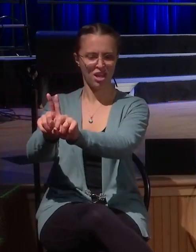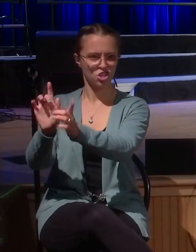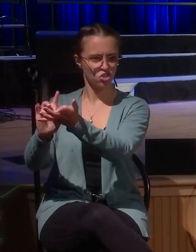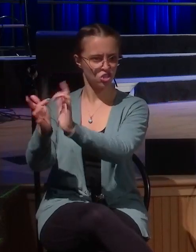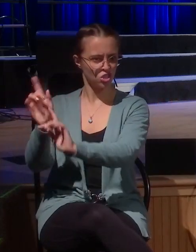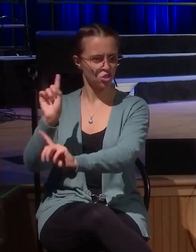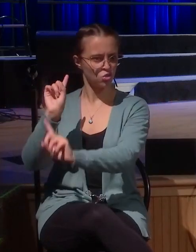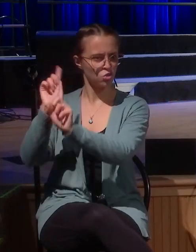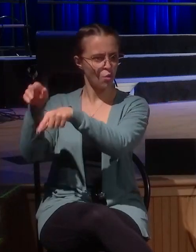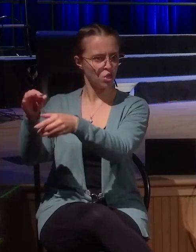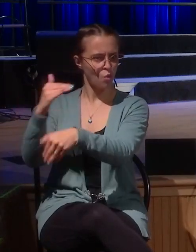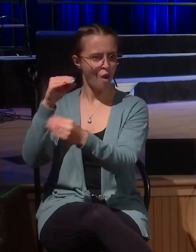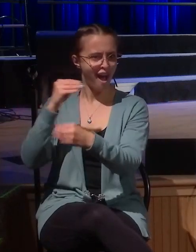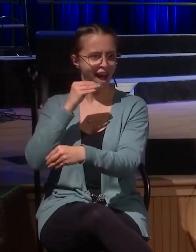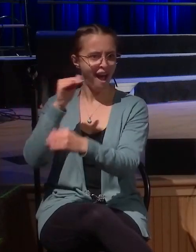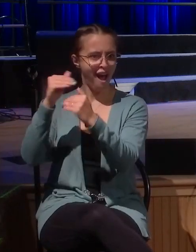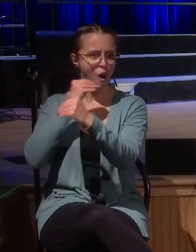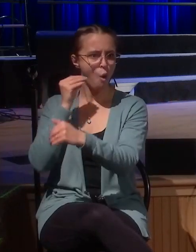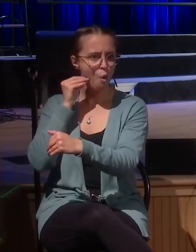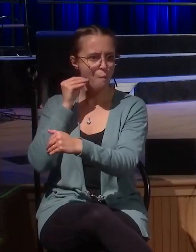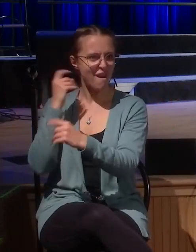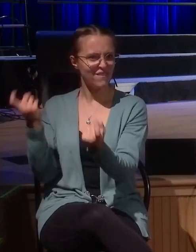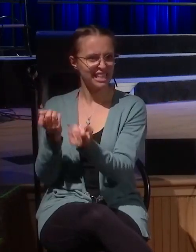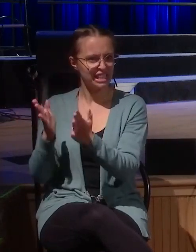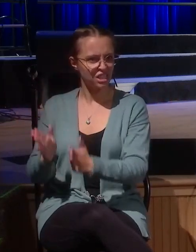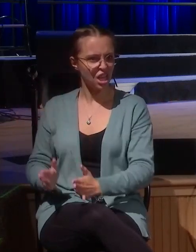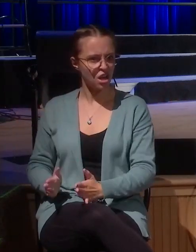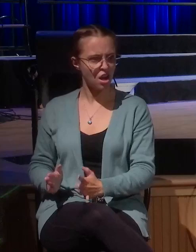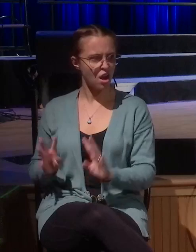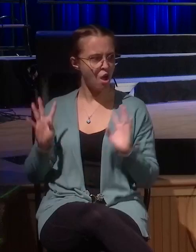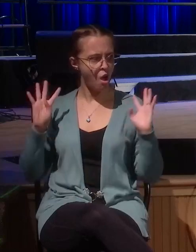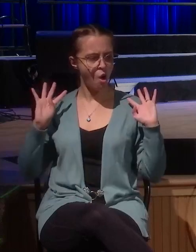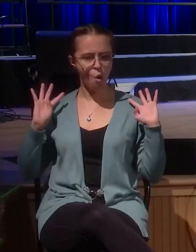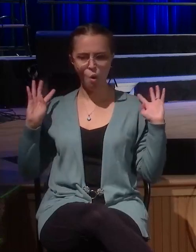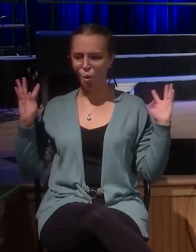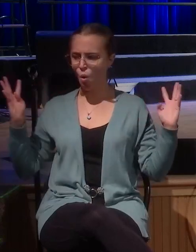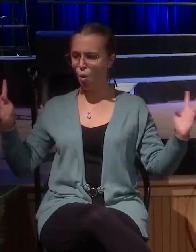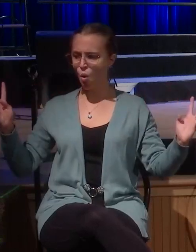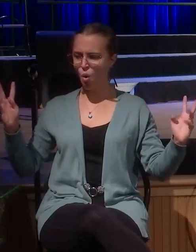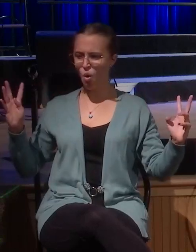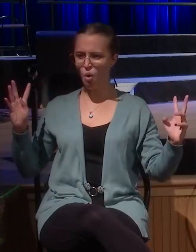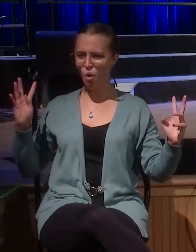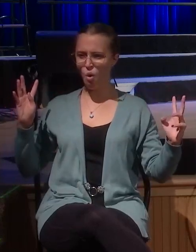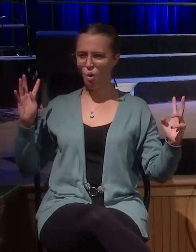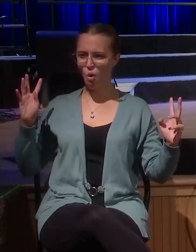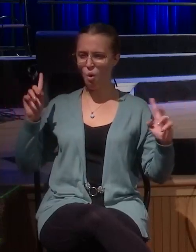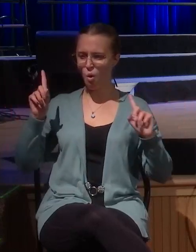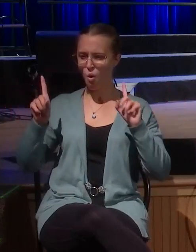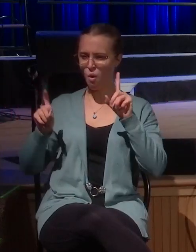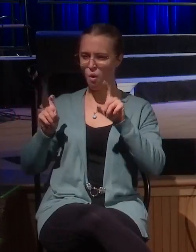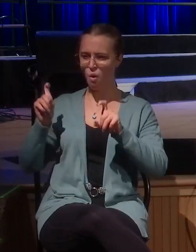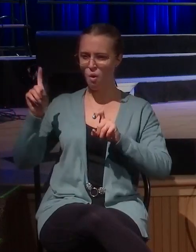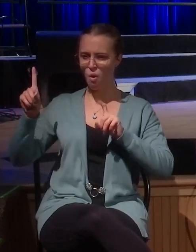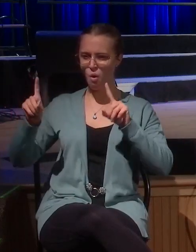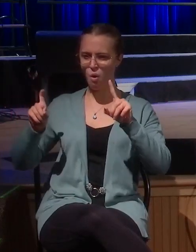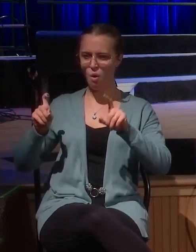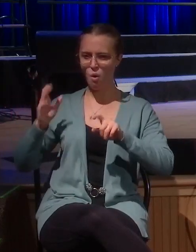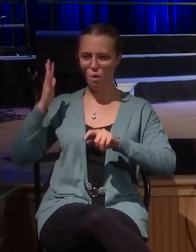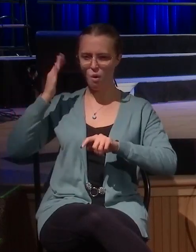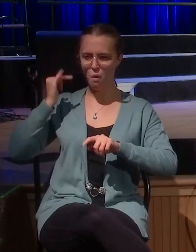Why would he do this? Why would he do this? And Jesus does this a lot, right? He kind of bucks social norms and changes things and says, this is